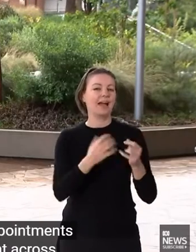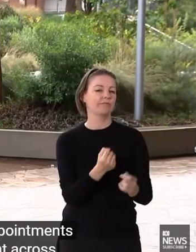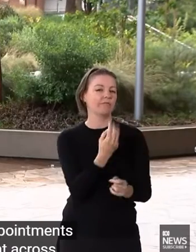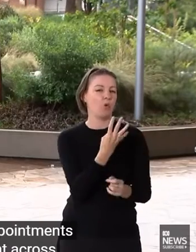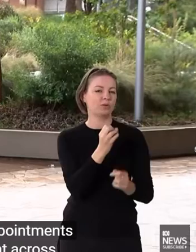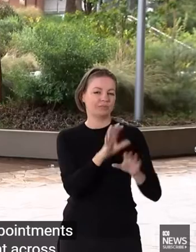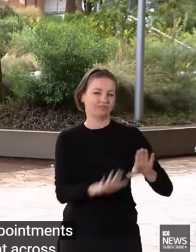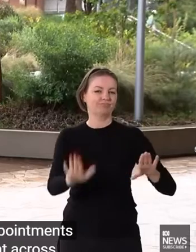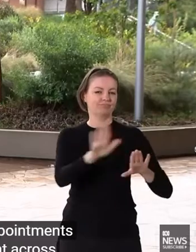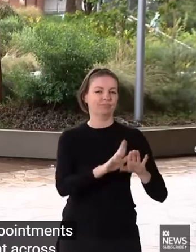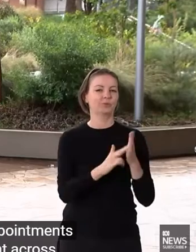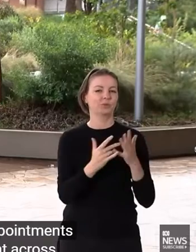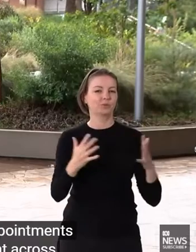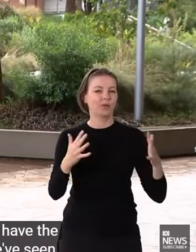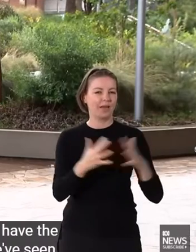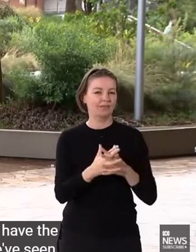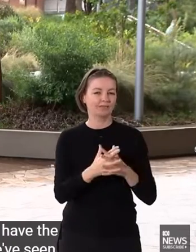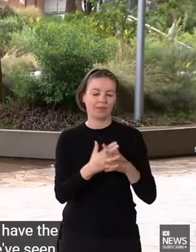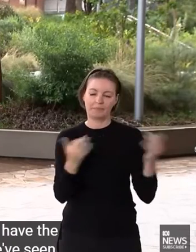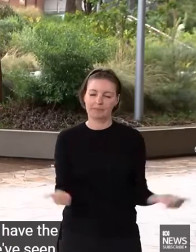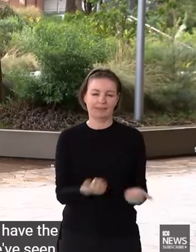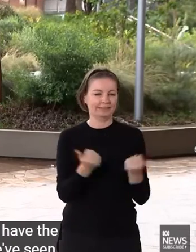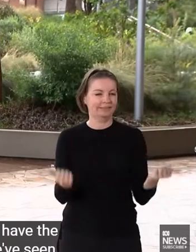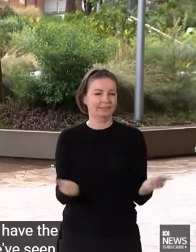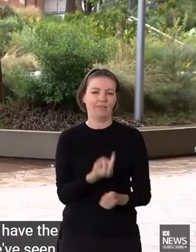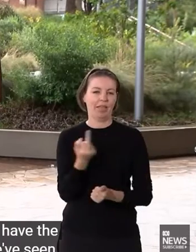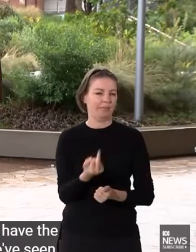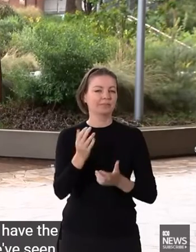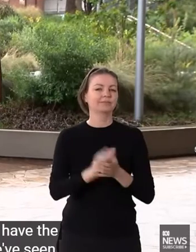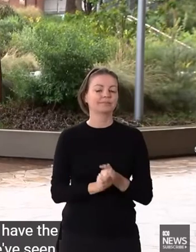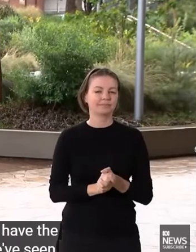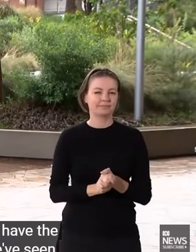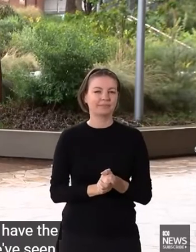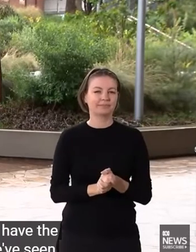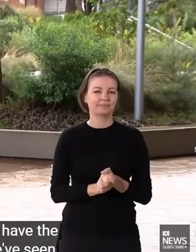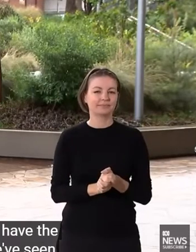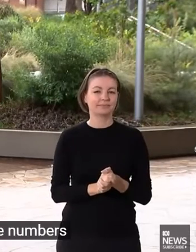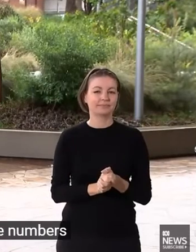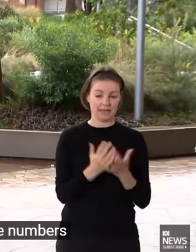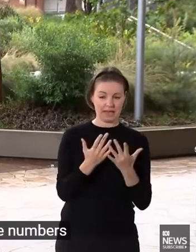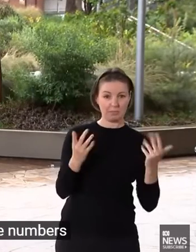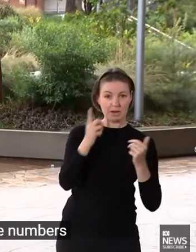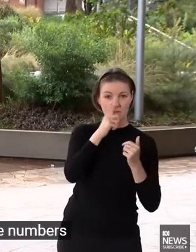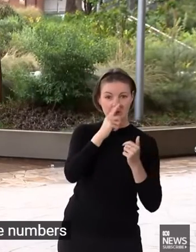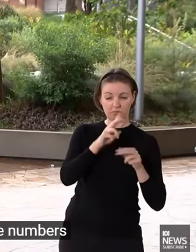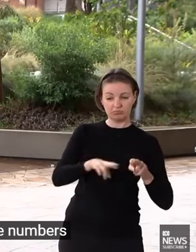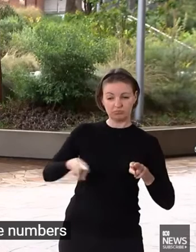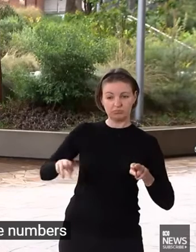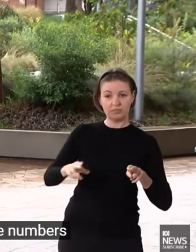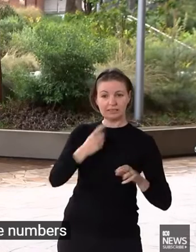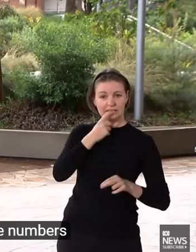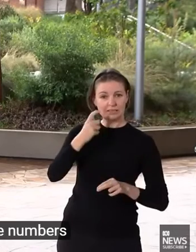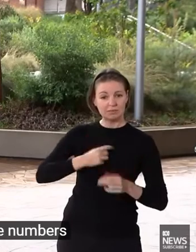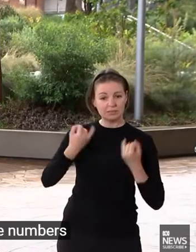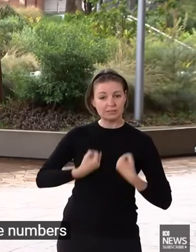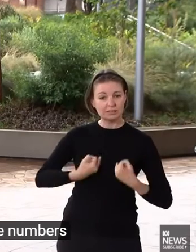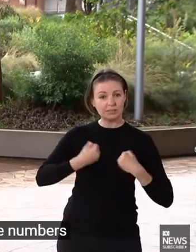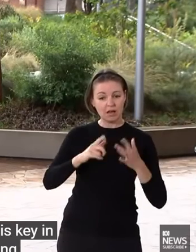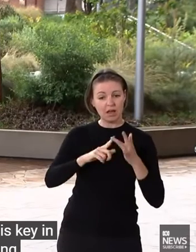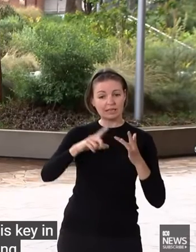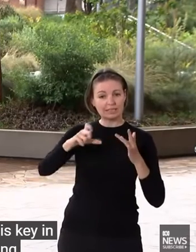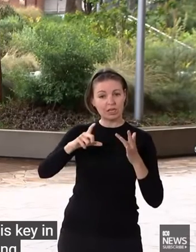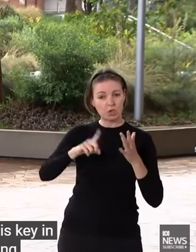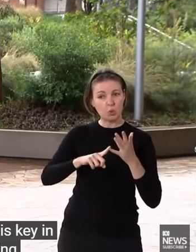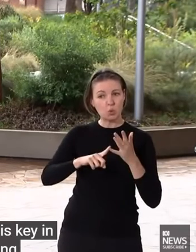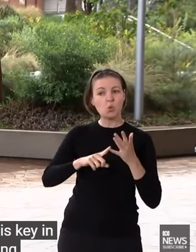the capacity available. We've seen very clearly through the numbers in ICU that vaccination is key in